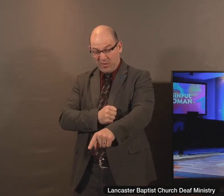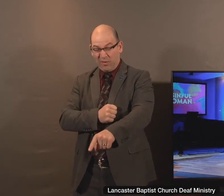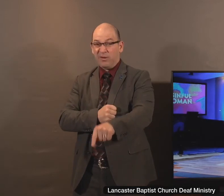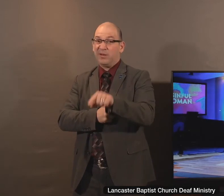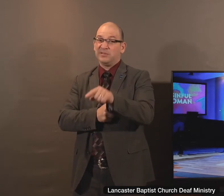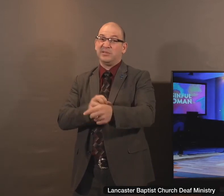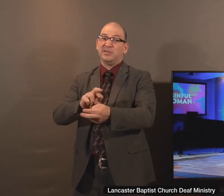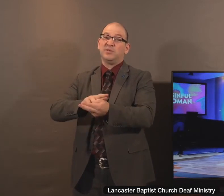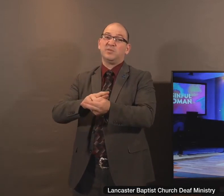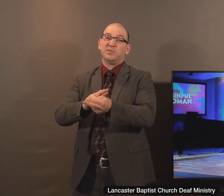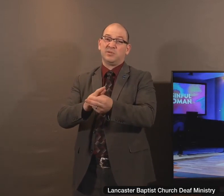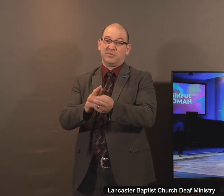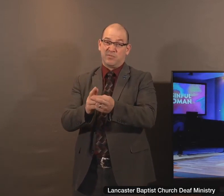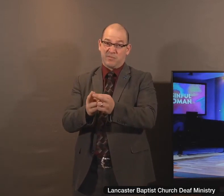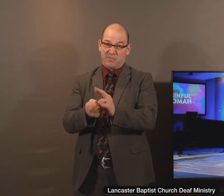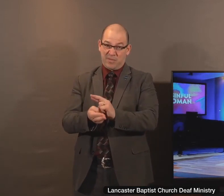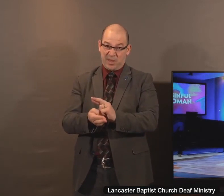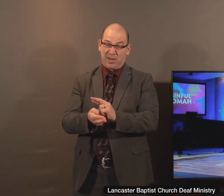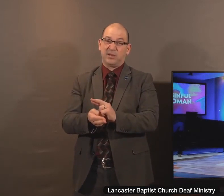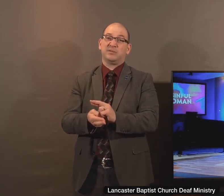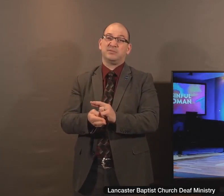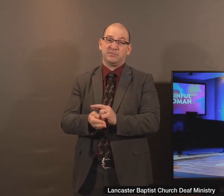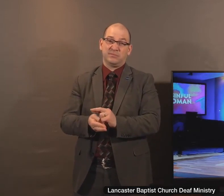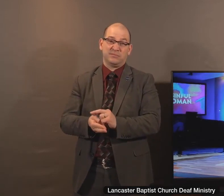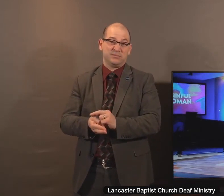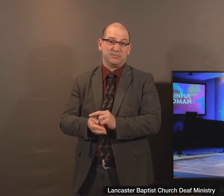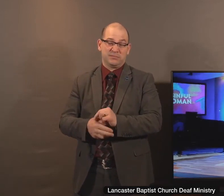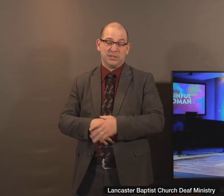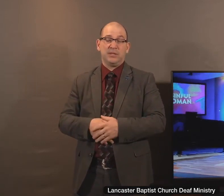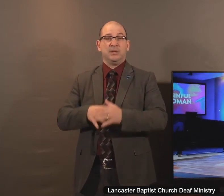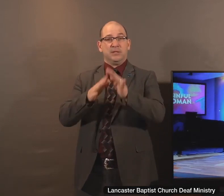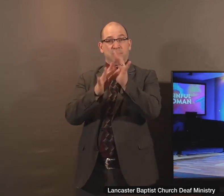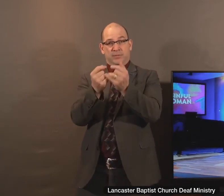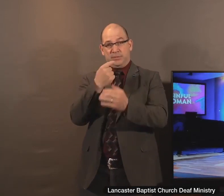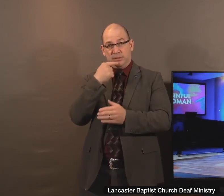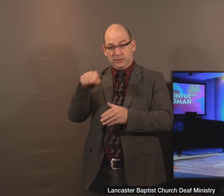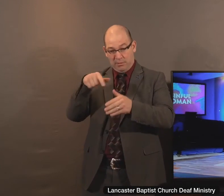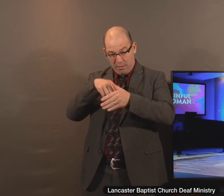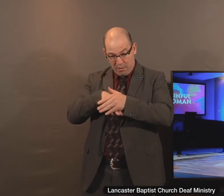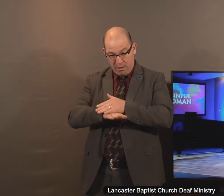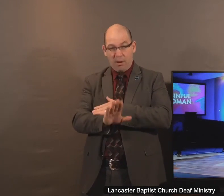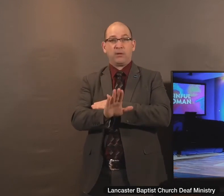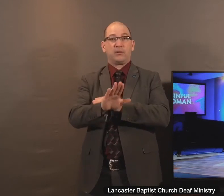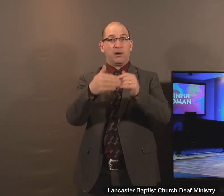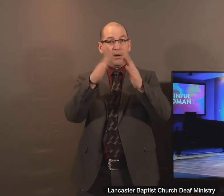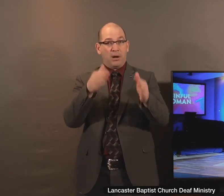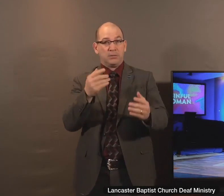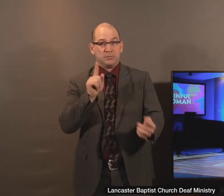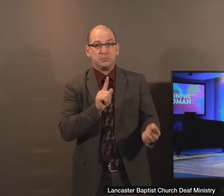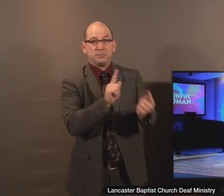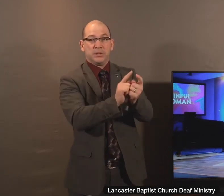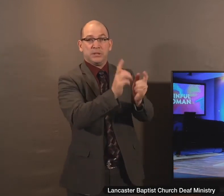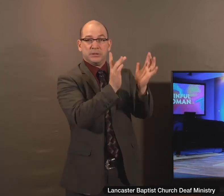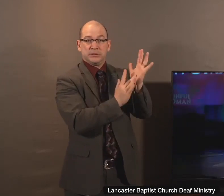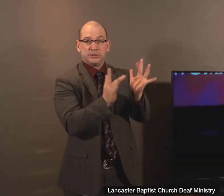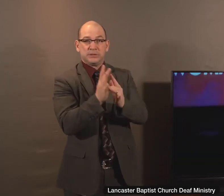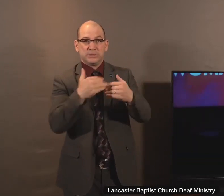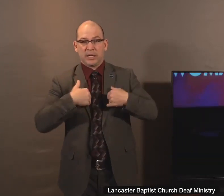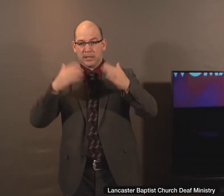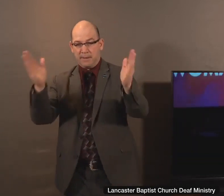her heart. She was a repentant woman. And the Bible tells us that when she come to see Jesus, that she brought an alabaster box